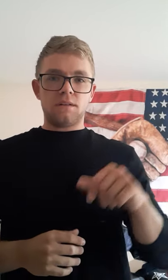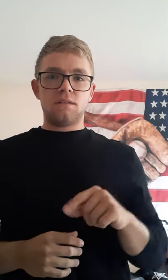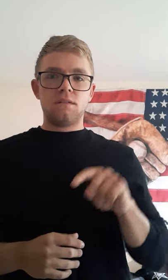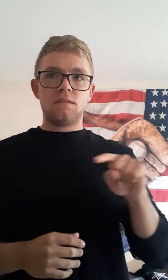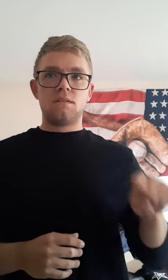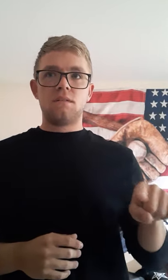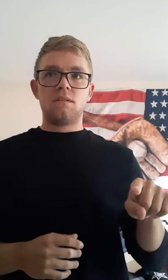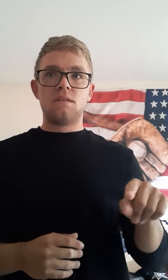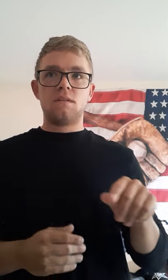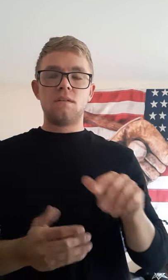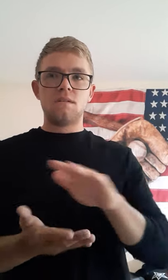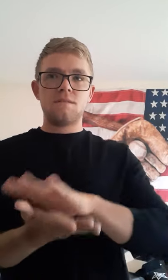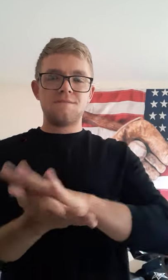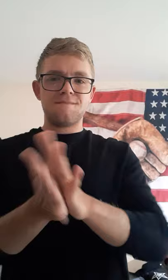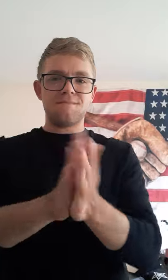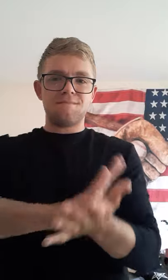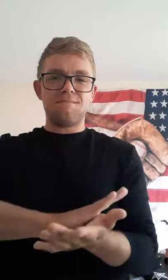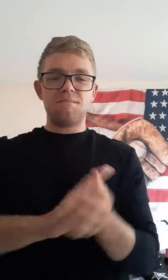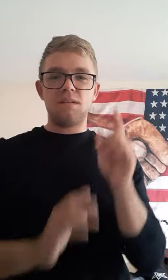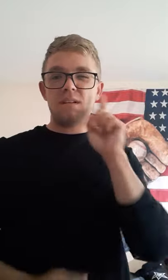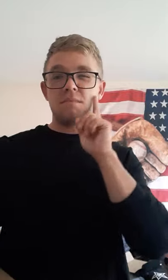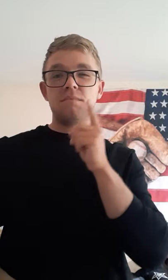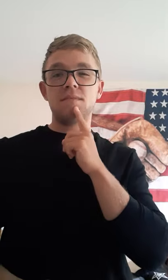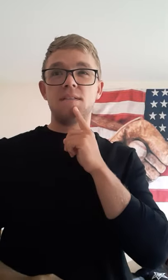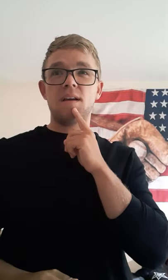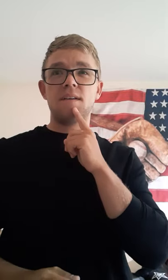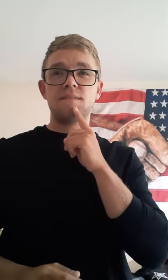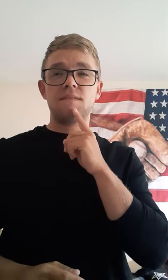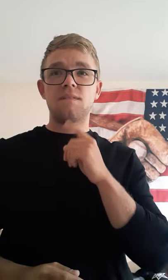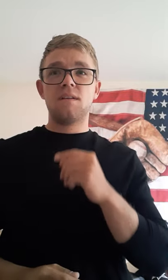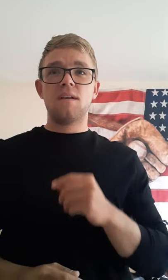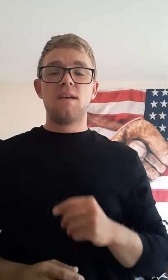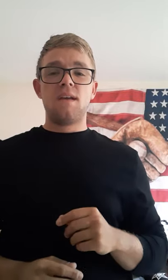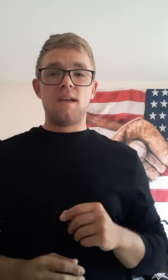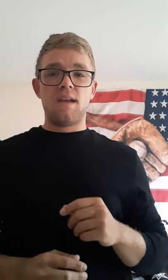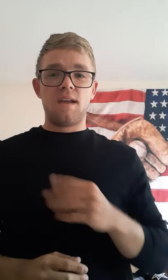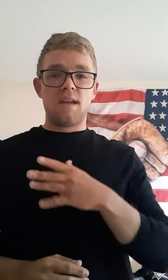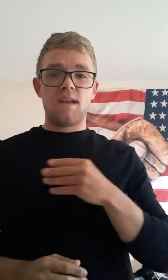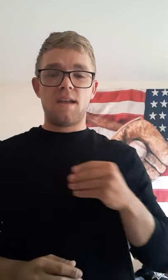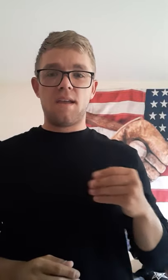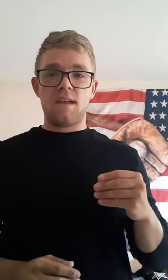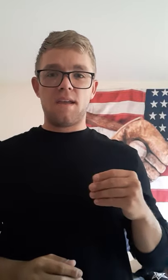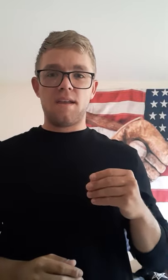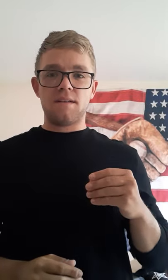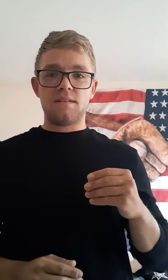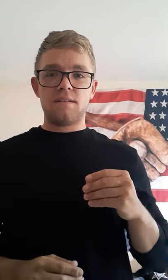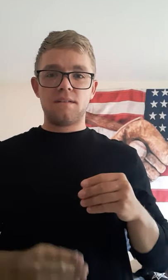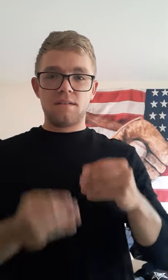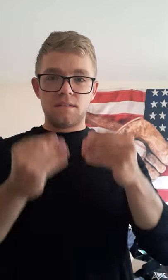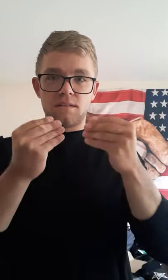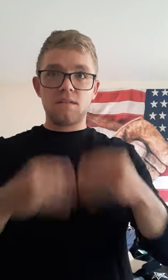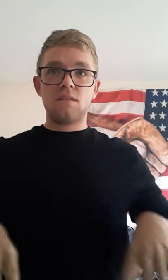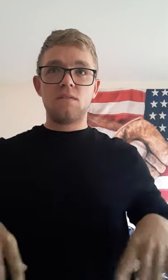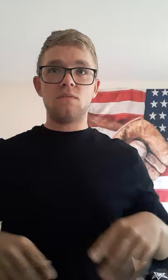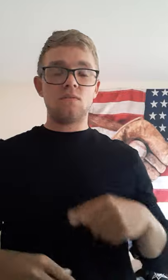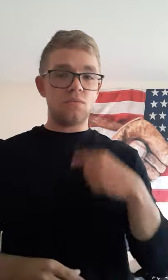later, become deaf and lose